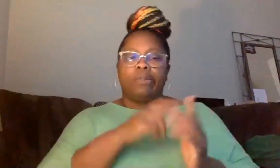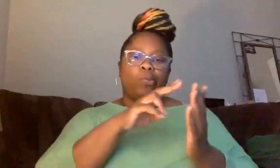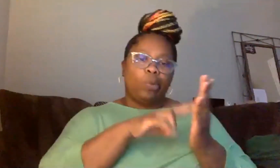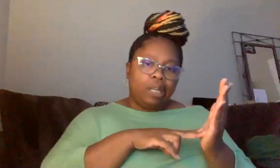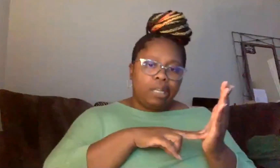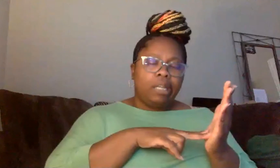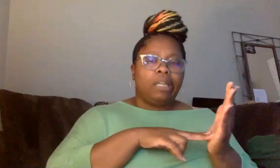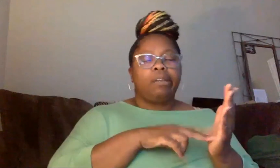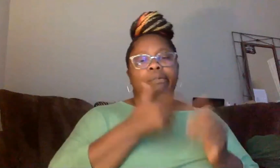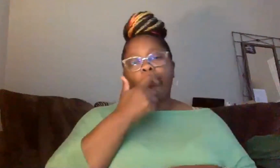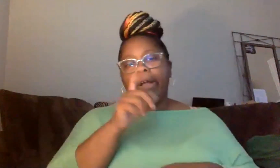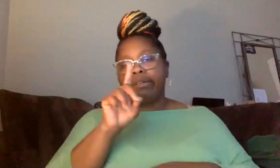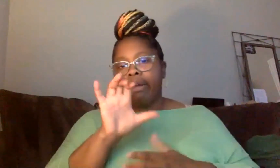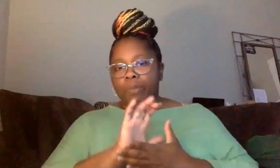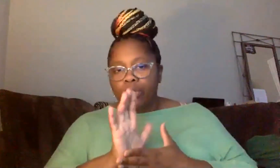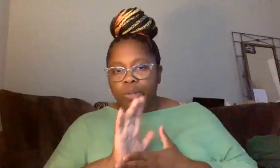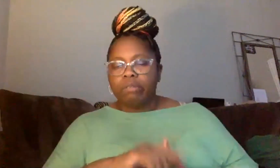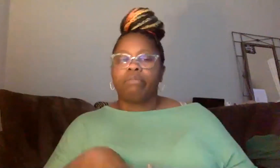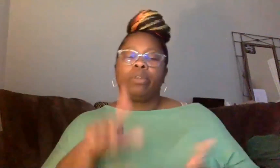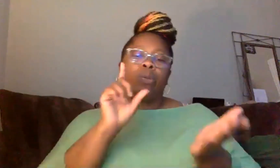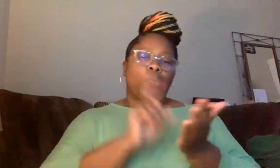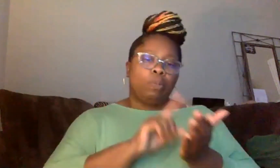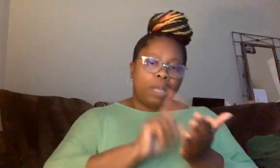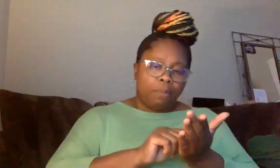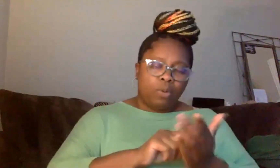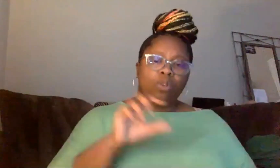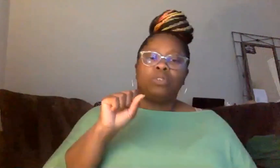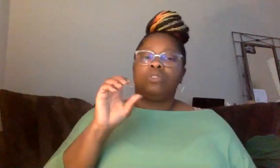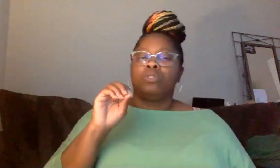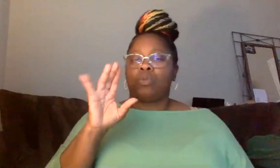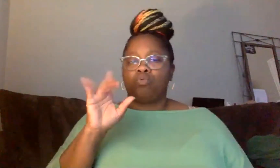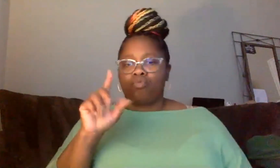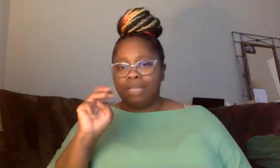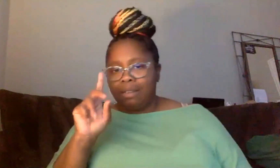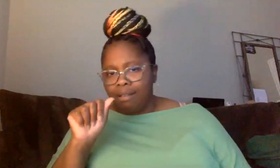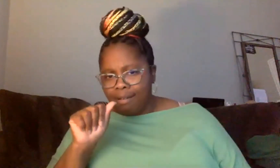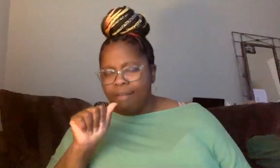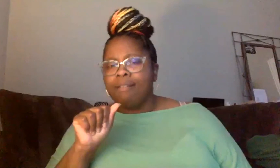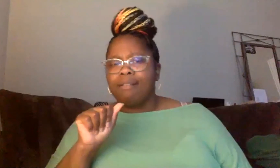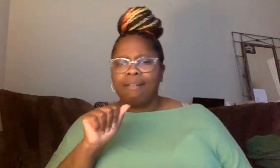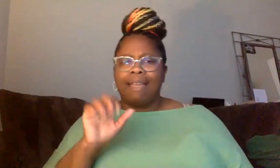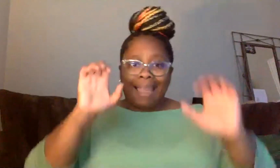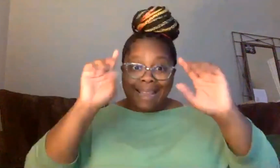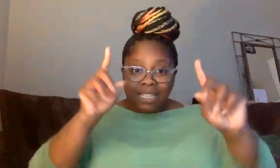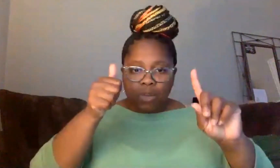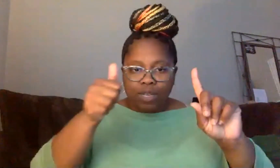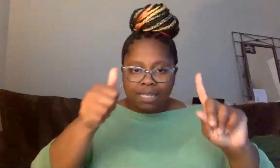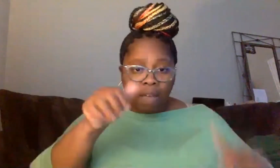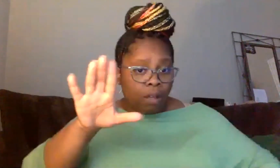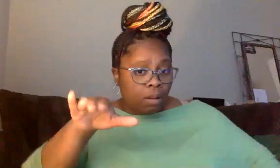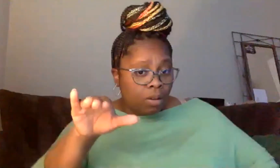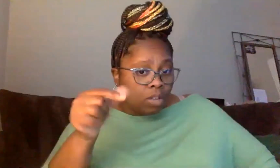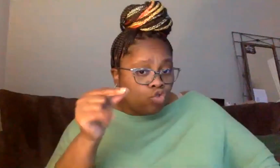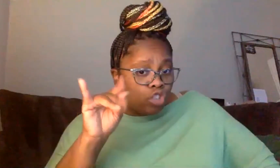documentaries or newspaper or social media, we need to educate ourselves. And by the way, Ginger, um, I do